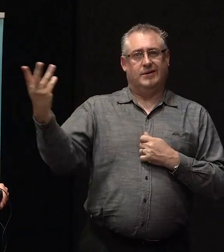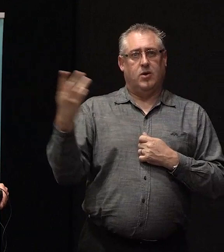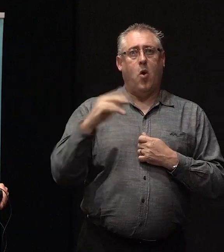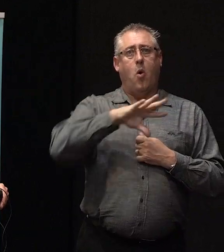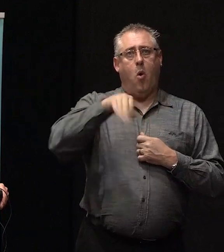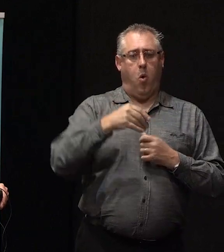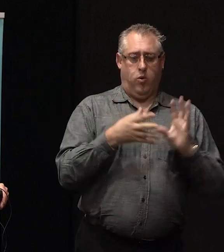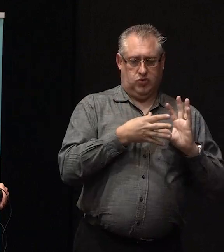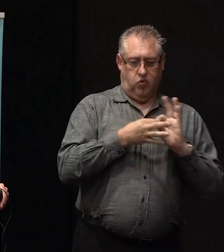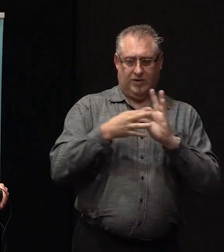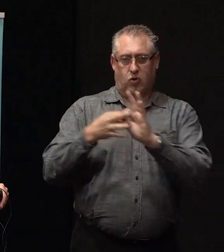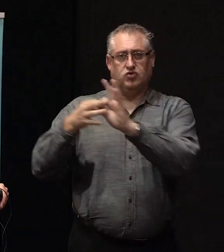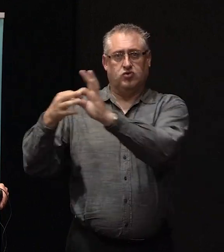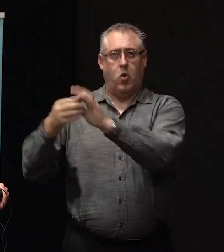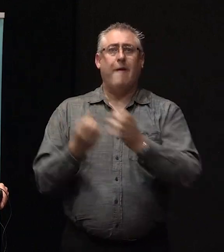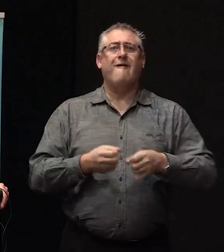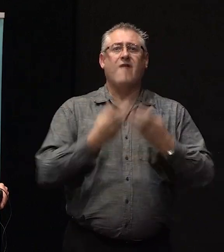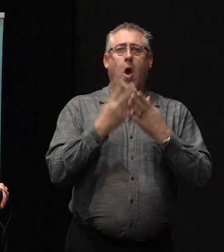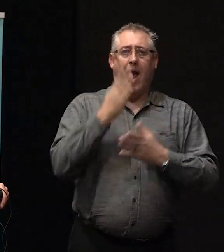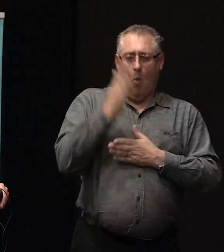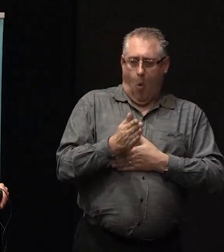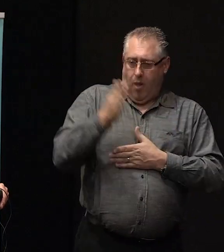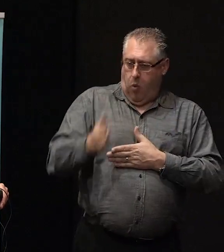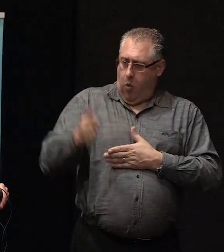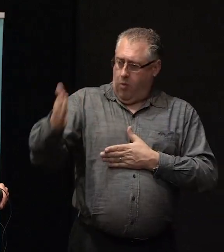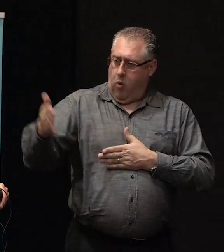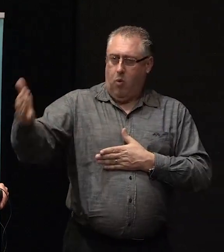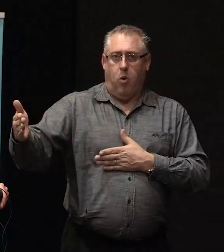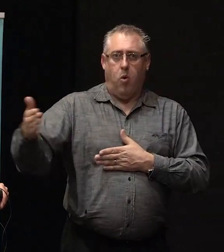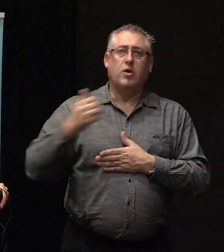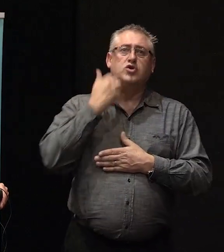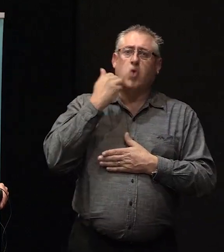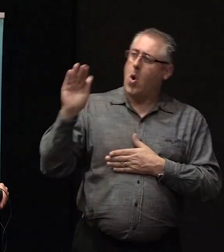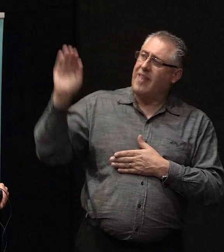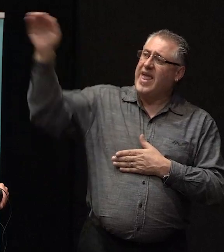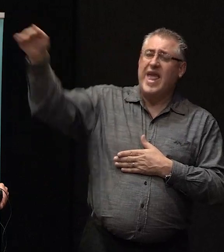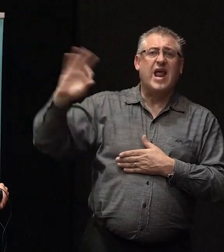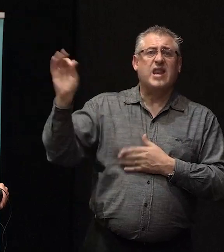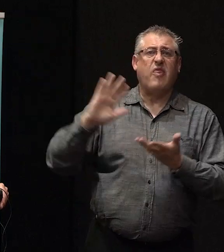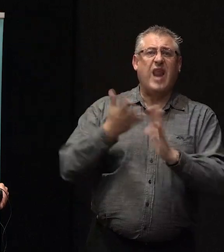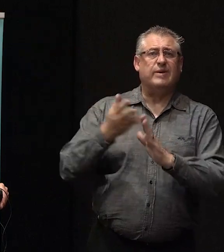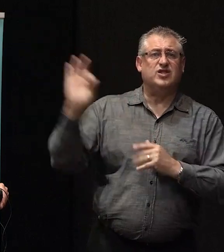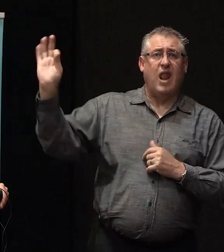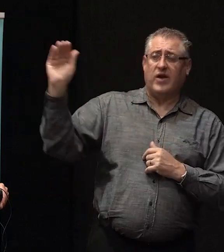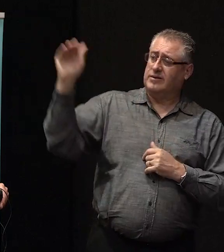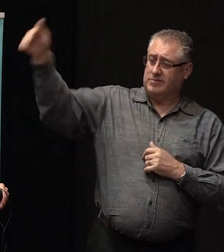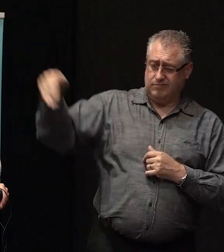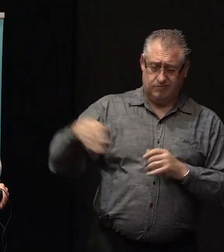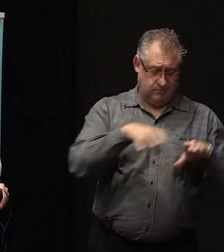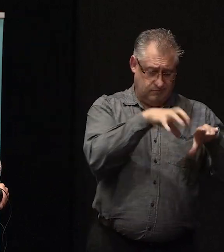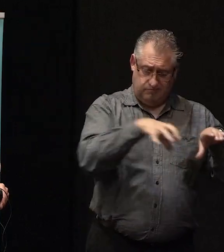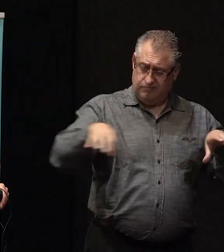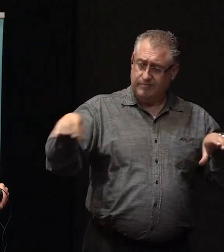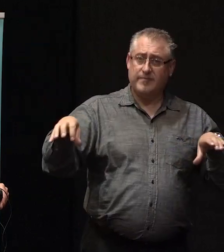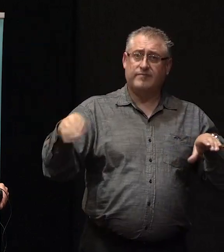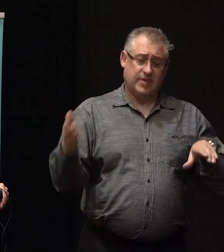joined together with a firewall between each one of your properties. John down the end has got almost no damage at his house, you know, for some reason. But